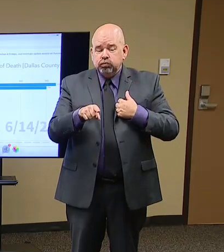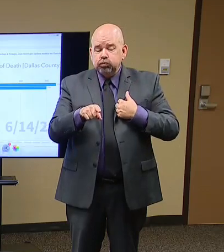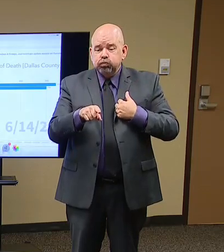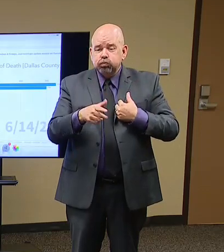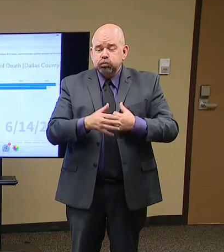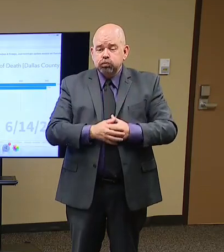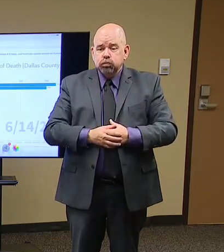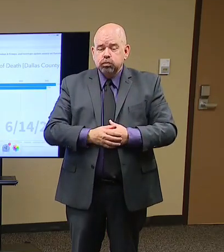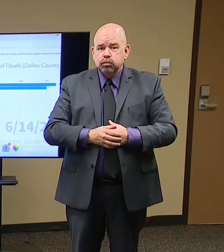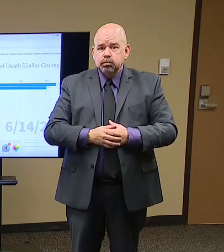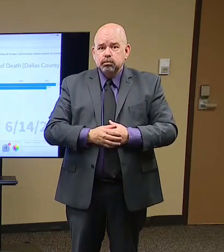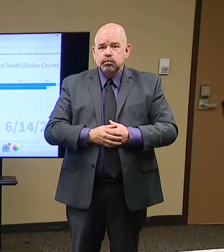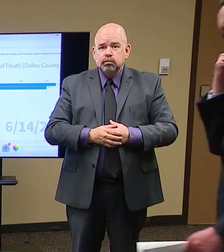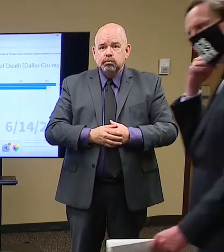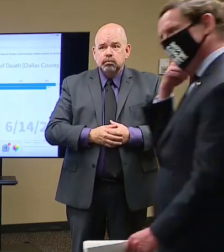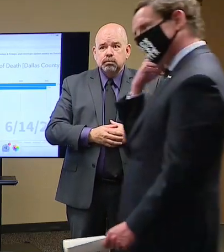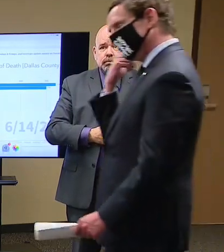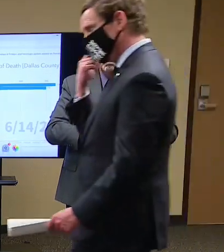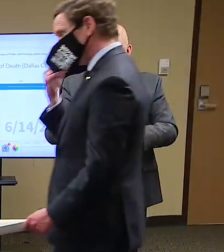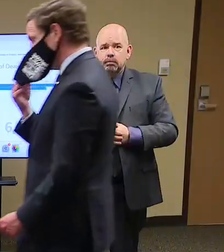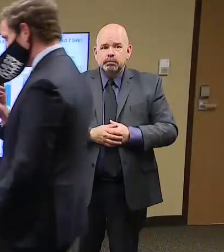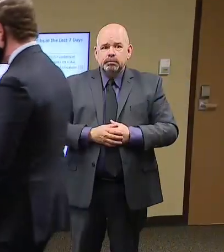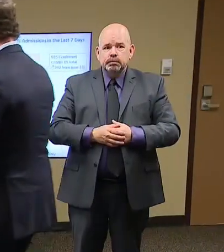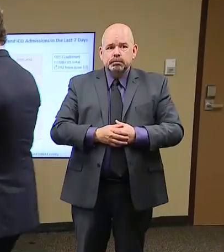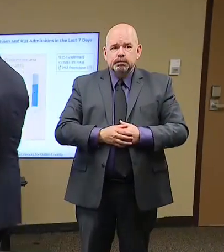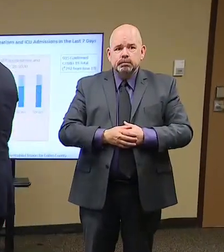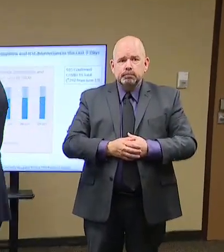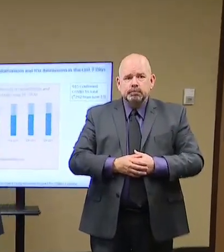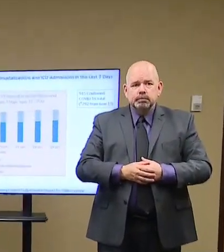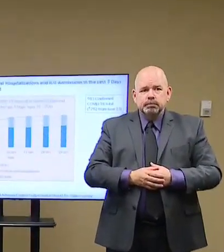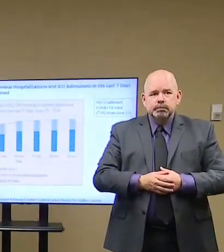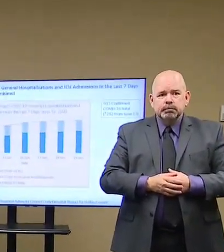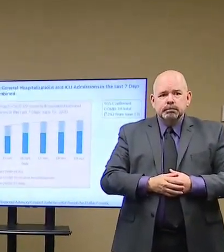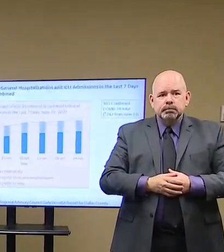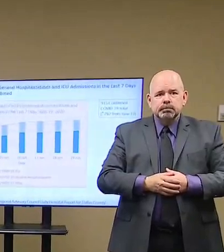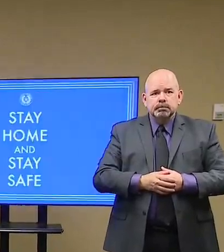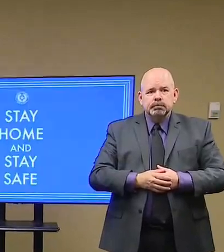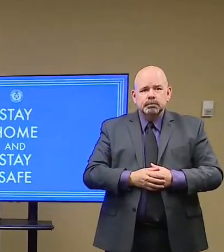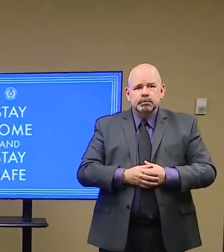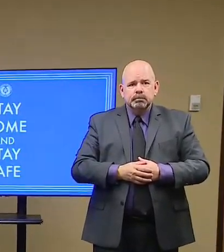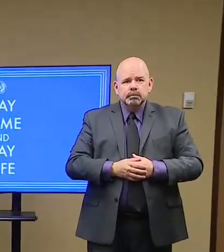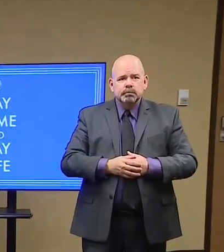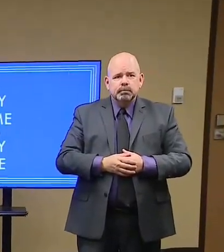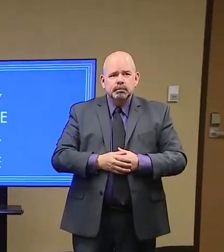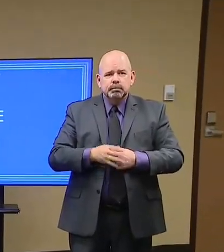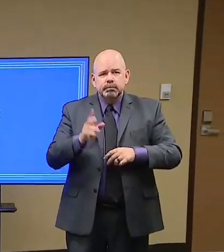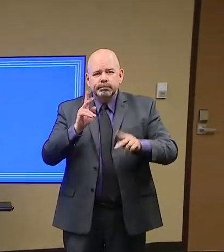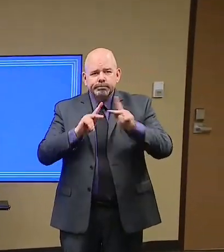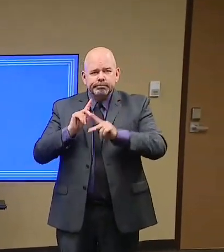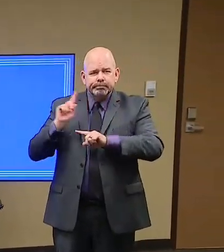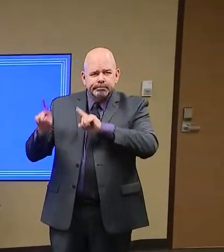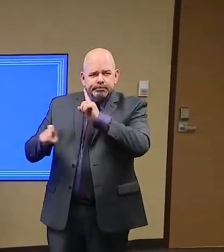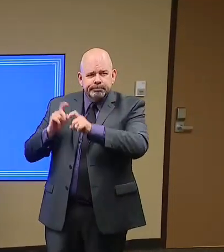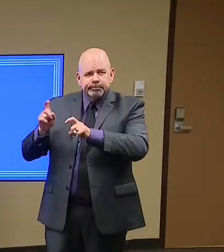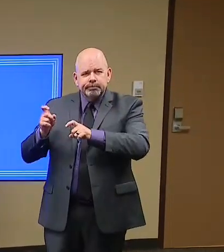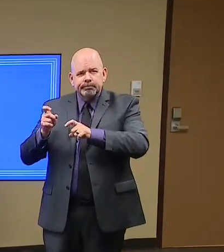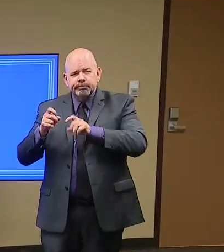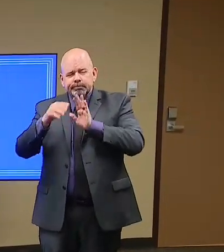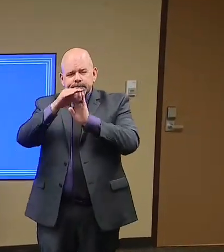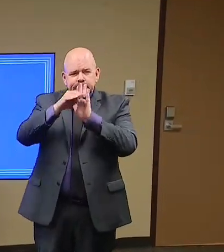There's been, we've gotten a lot of questions basically on guidance. And then the heat establishment has to